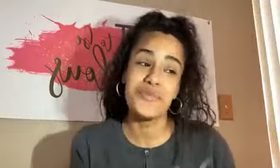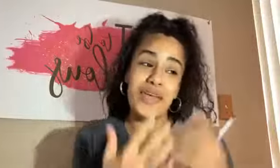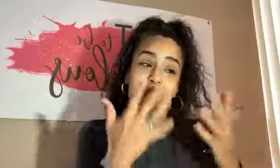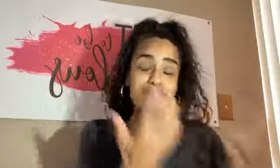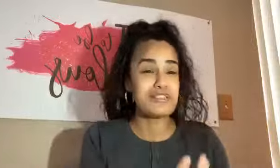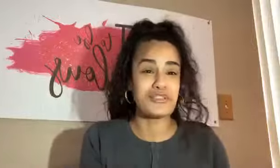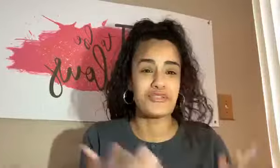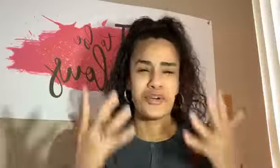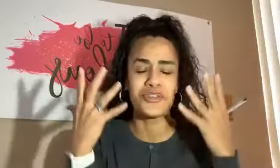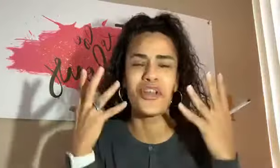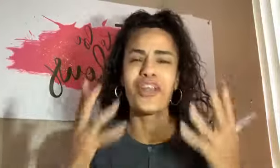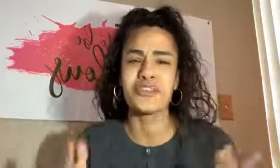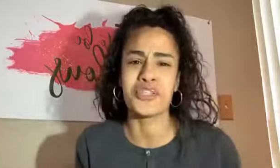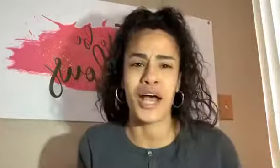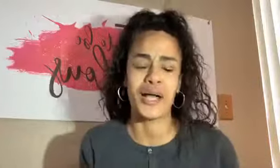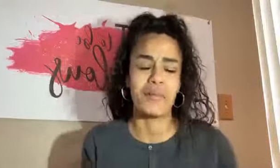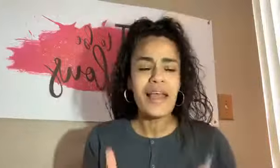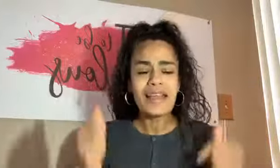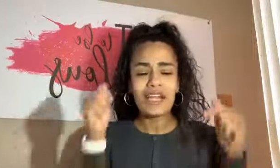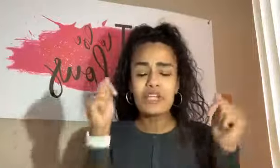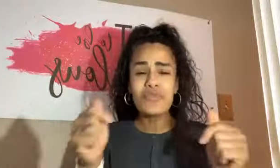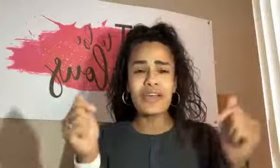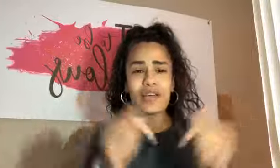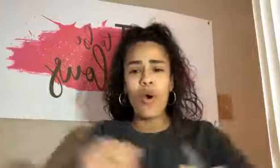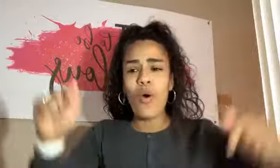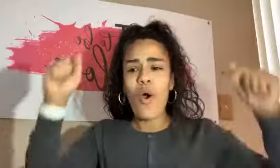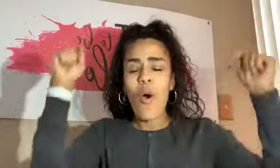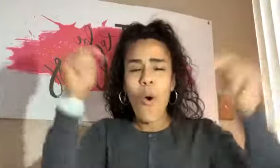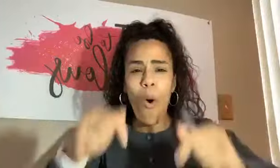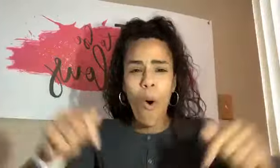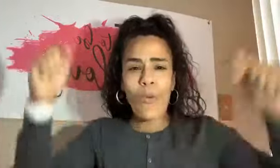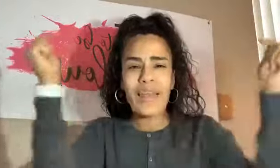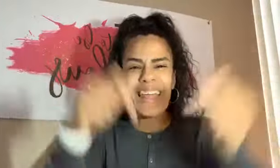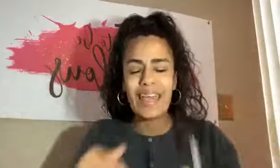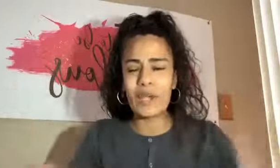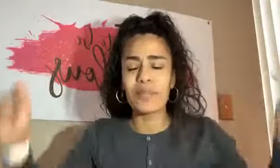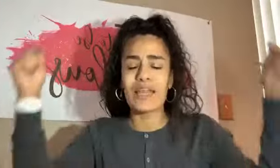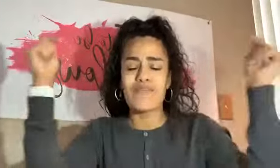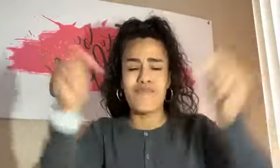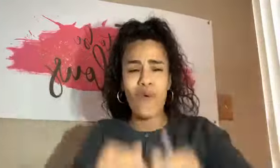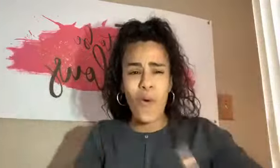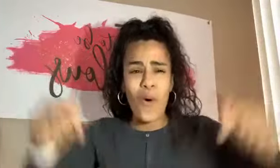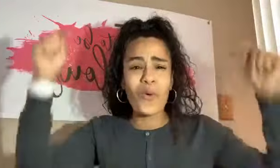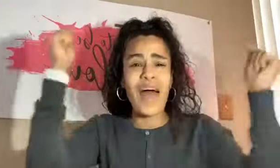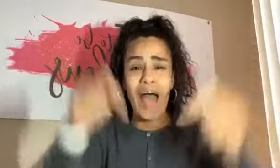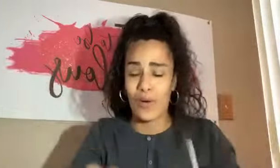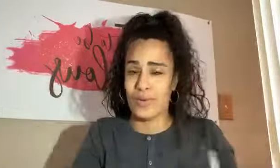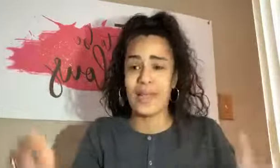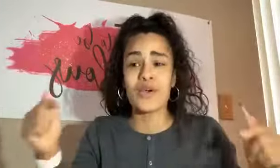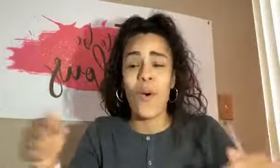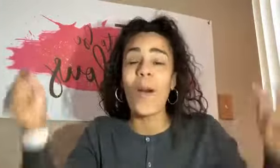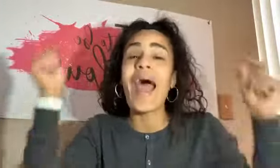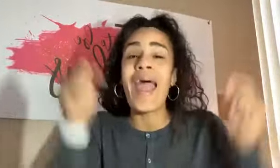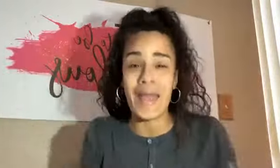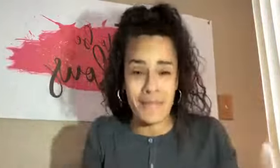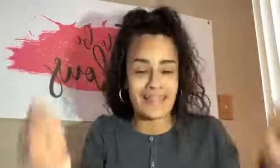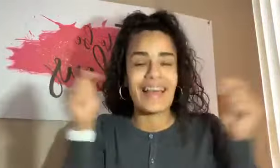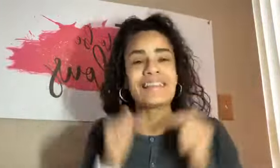You can't research on your lunchtime. Like you can go all in, play full out, like go ham at that